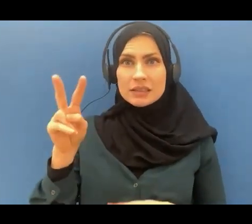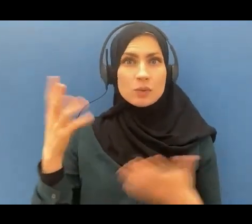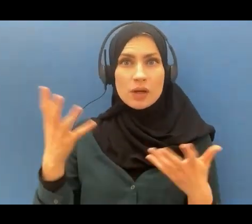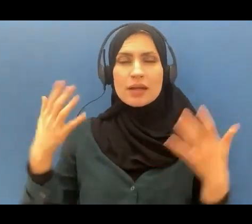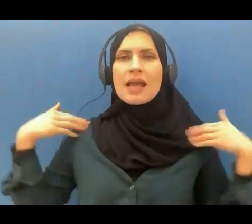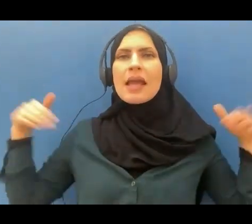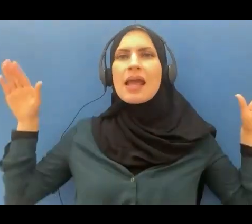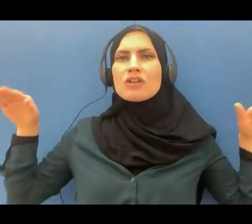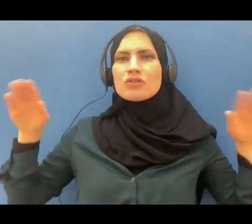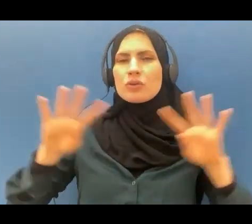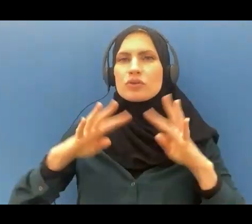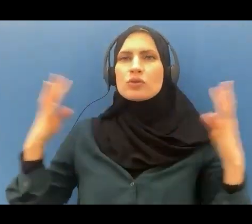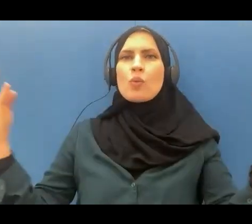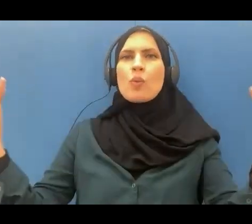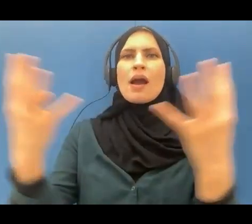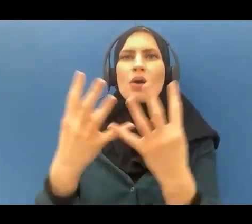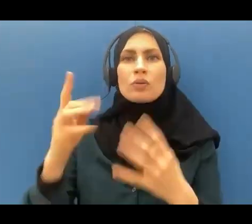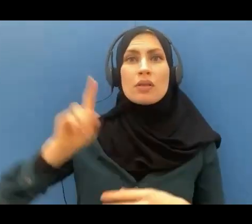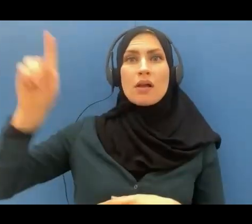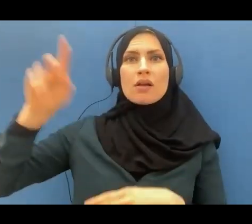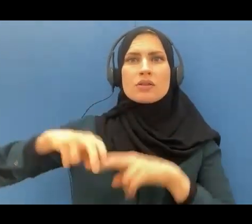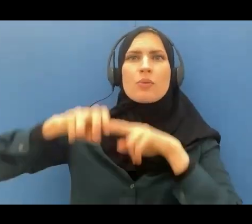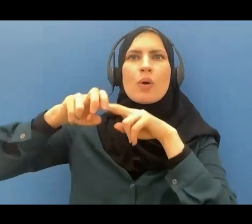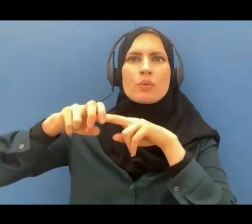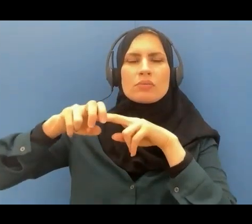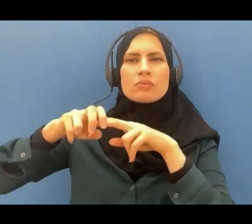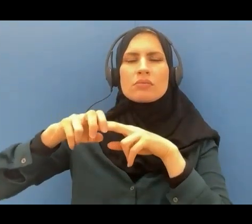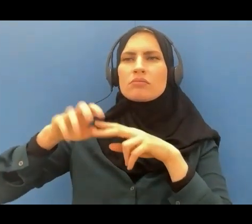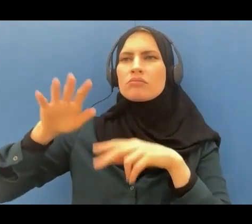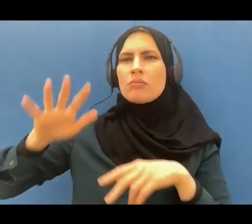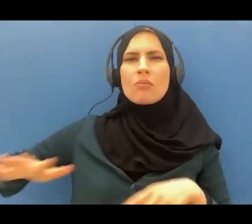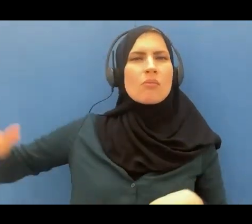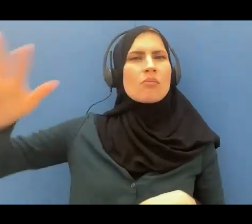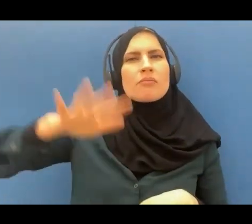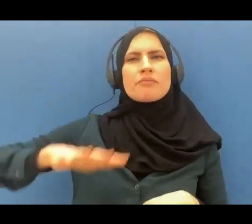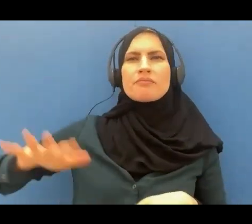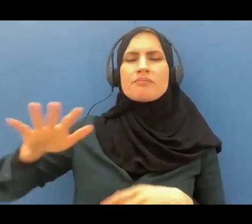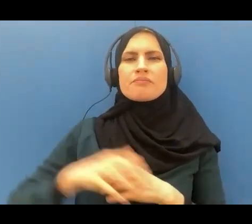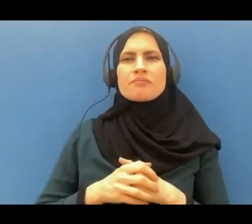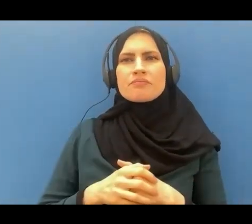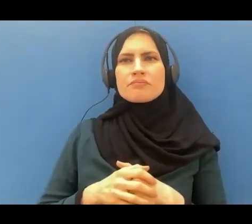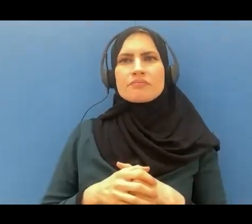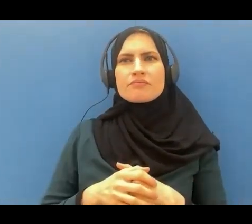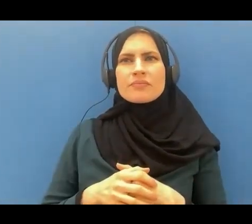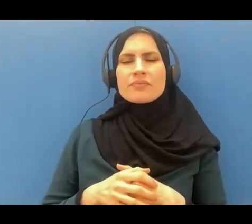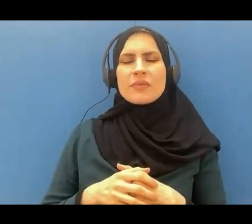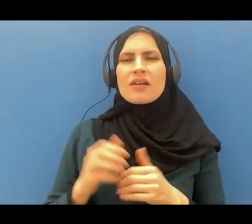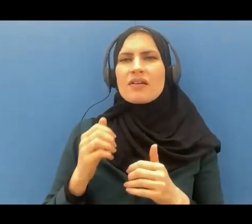the throne of Allah from all around from all angles from all sides